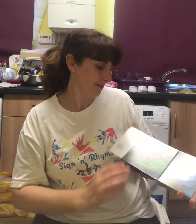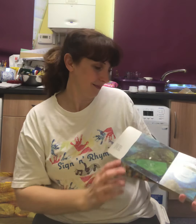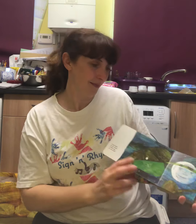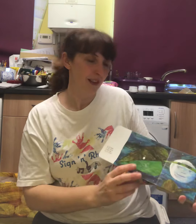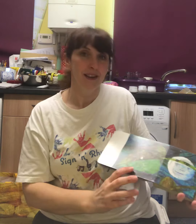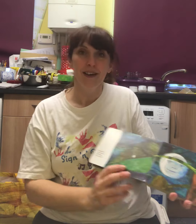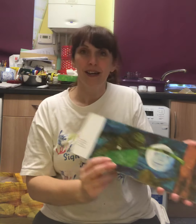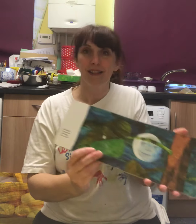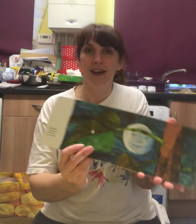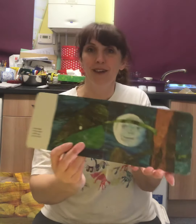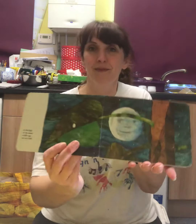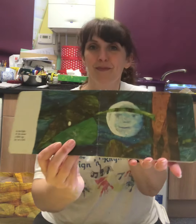There.